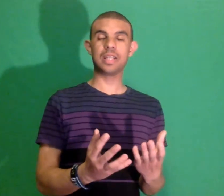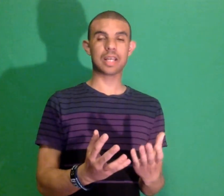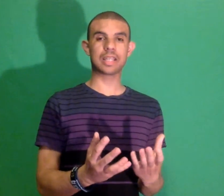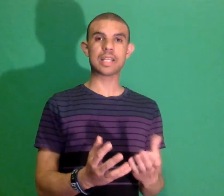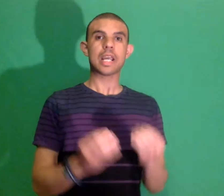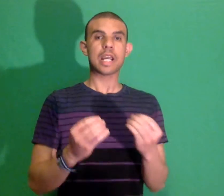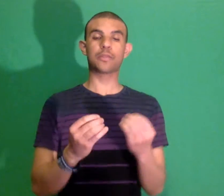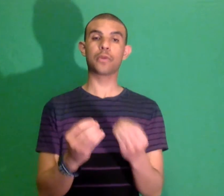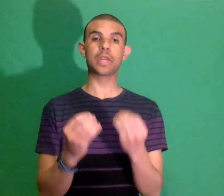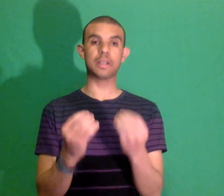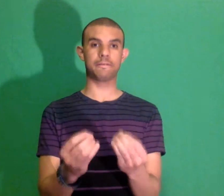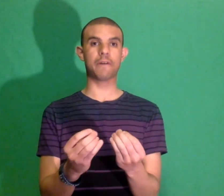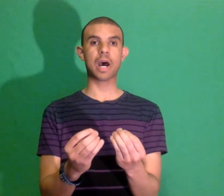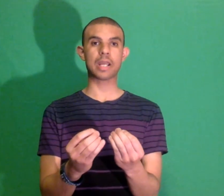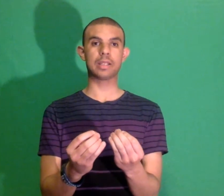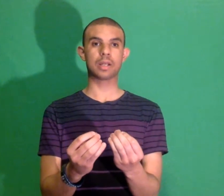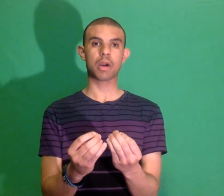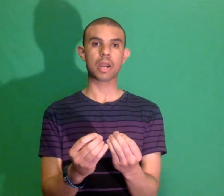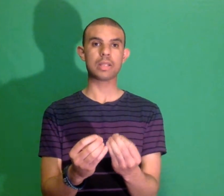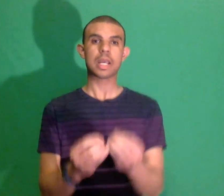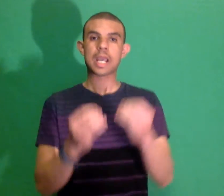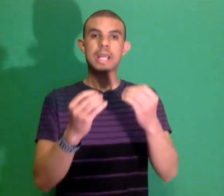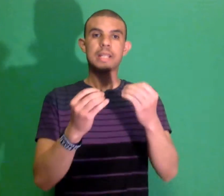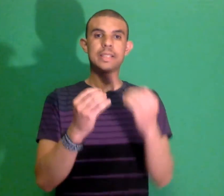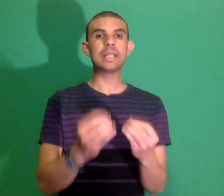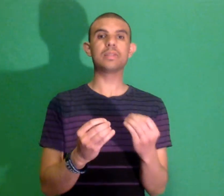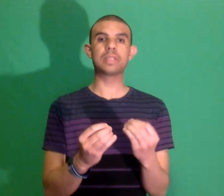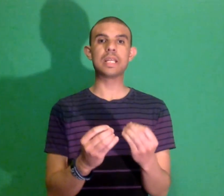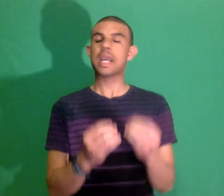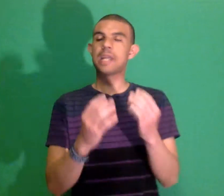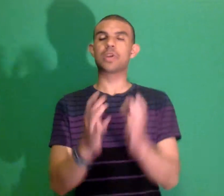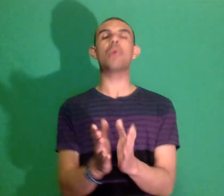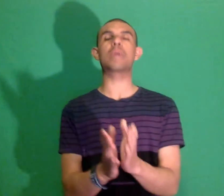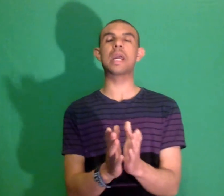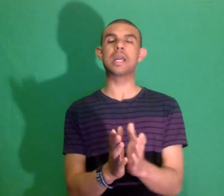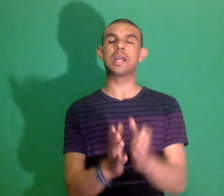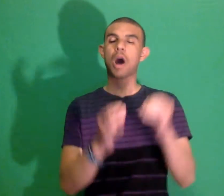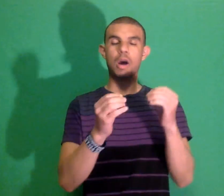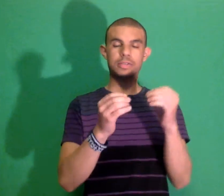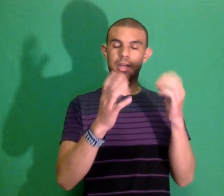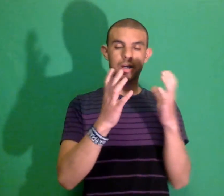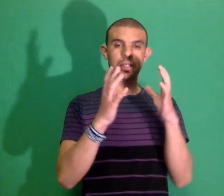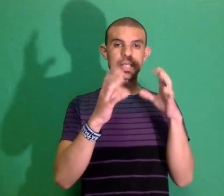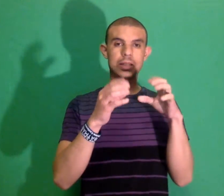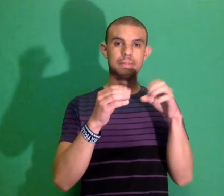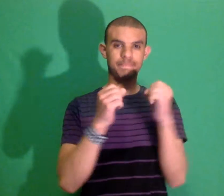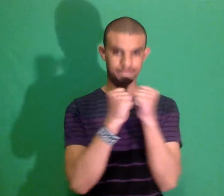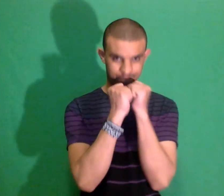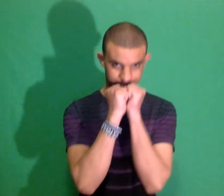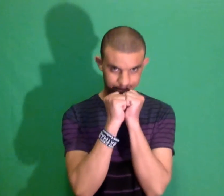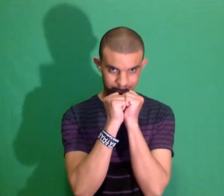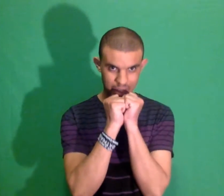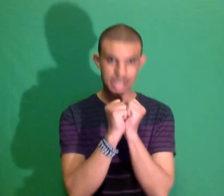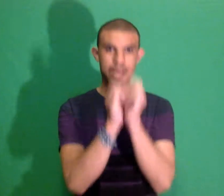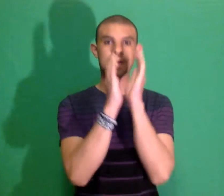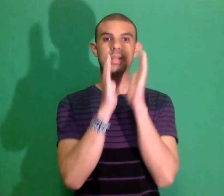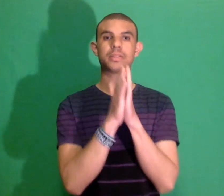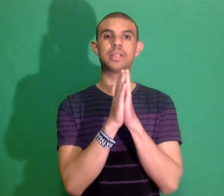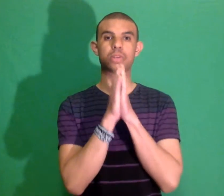that it's freaking fine all right DLC is okay on like DLC is only